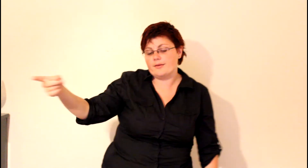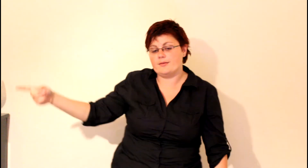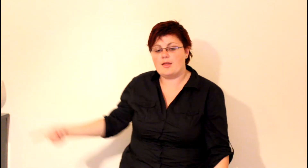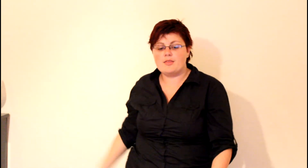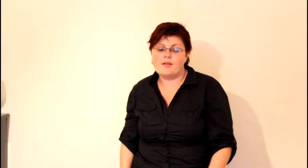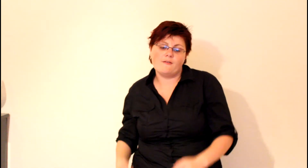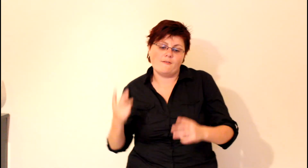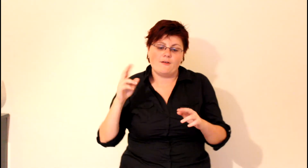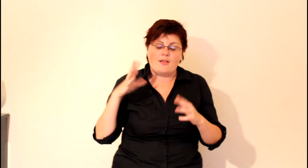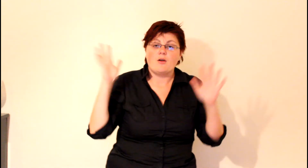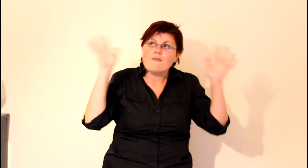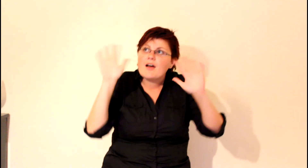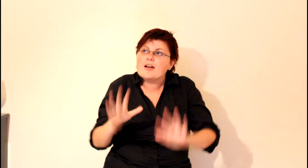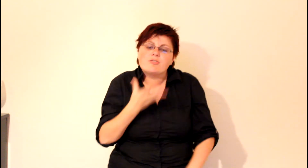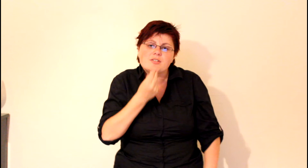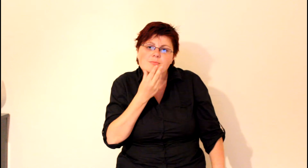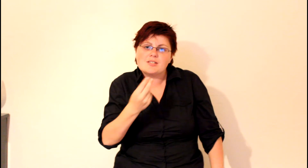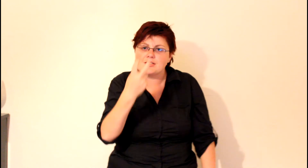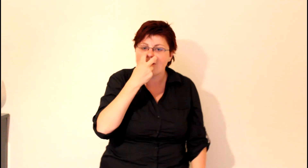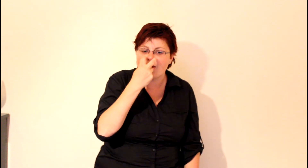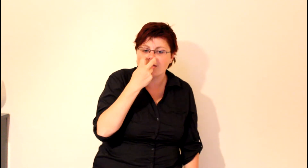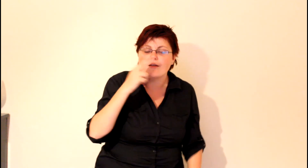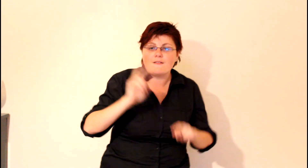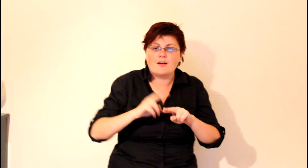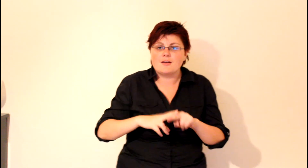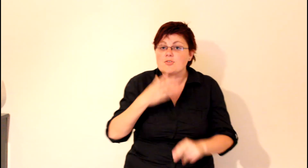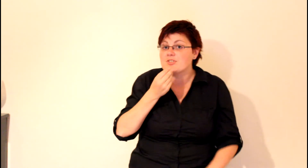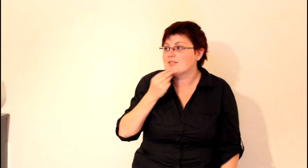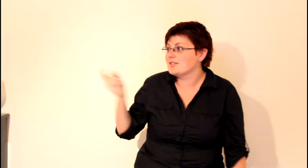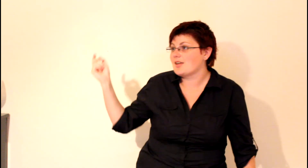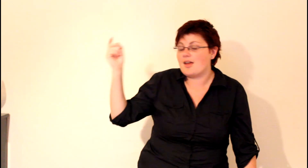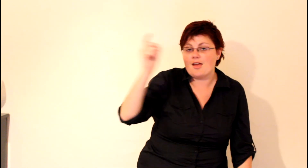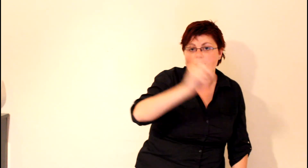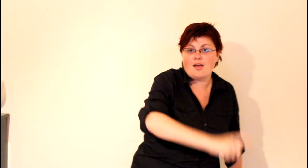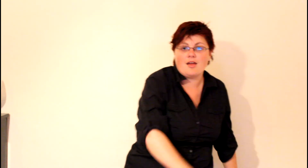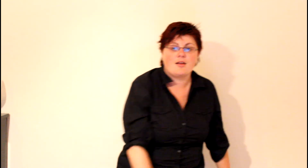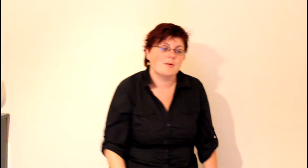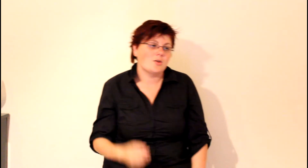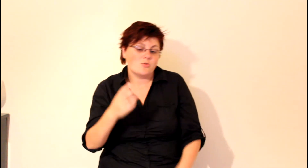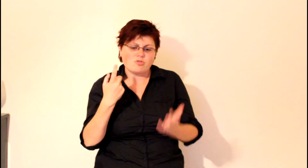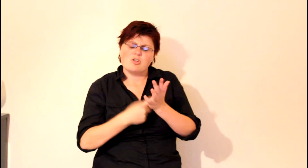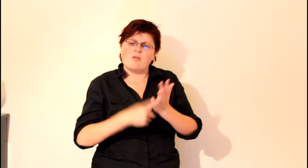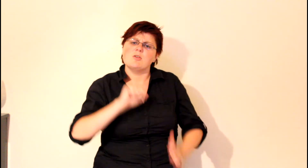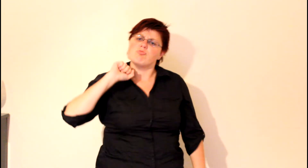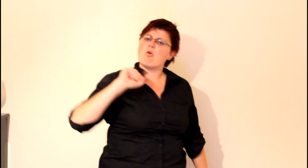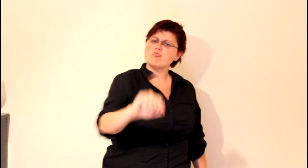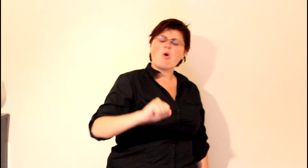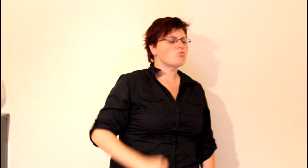Then one foggy Christmas Eve, Santa came to say, Rudolph, with your nose